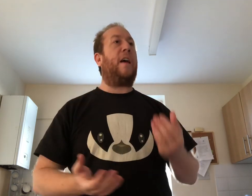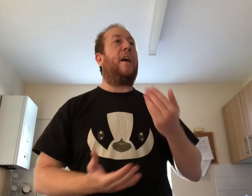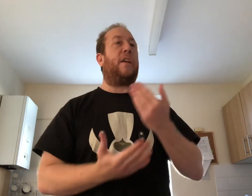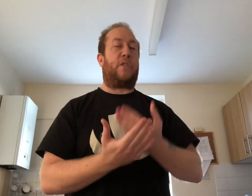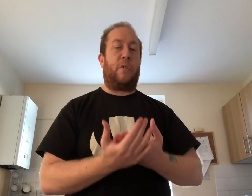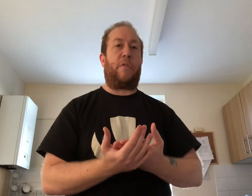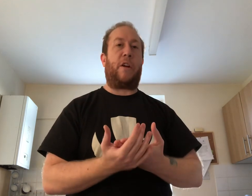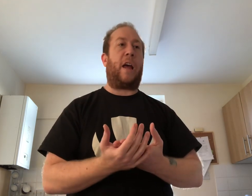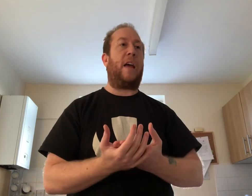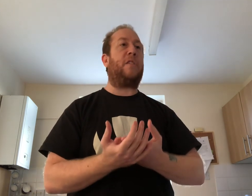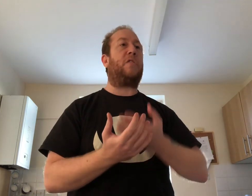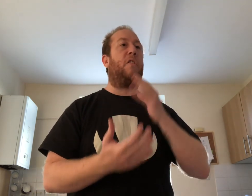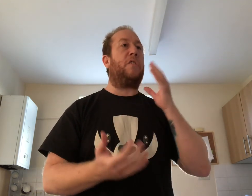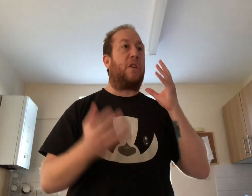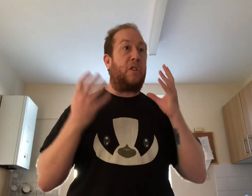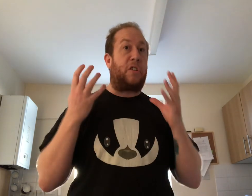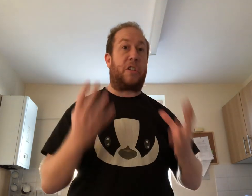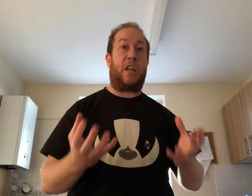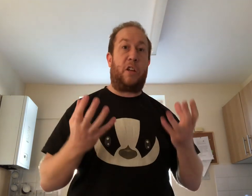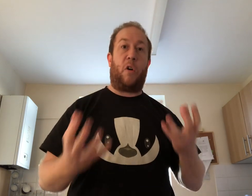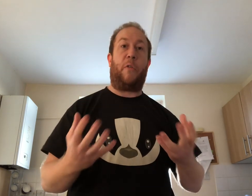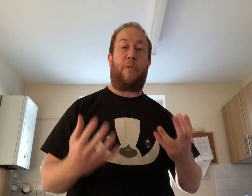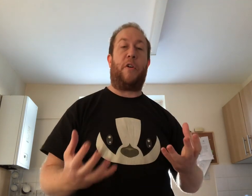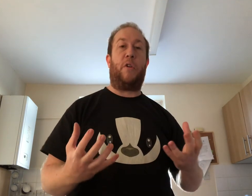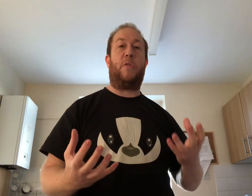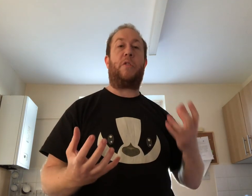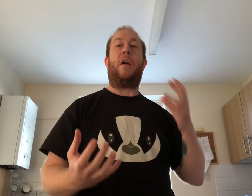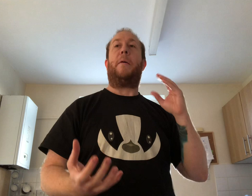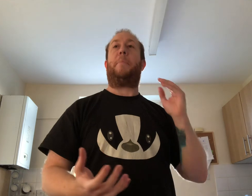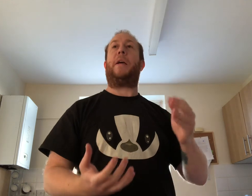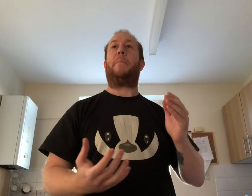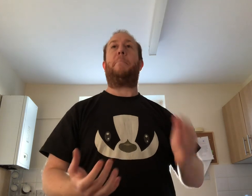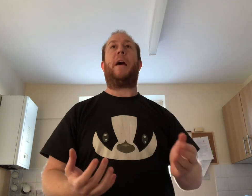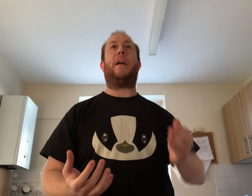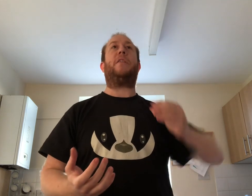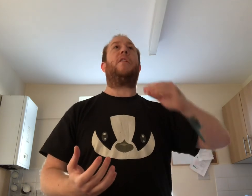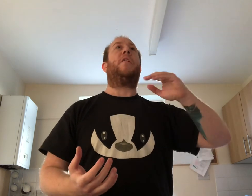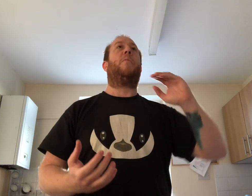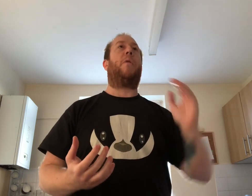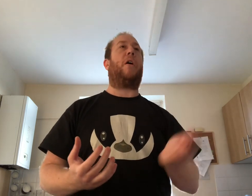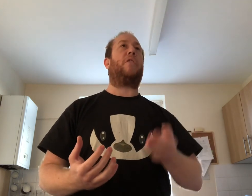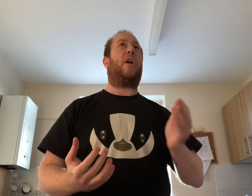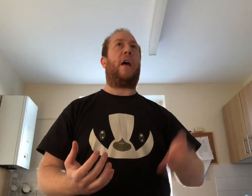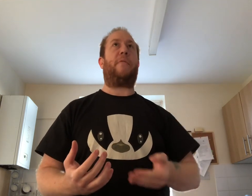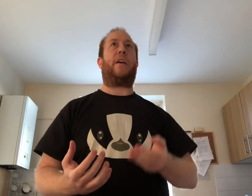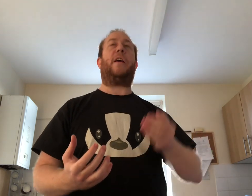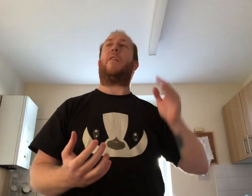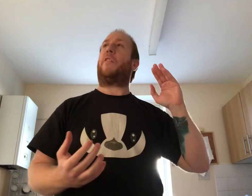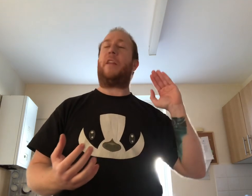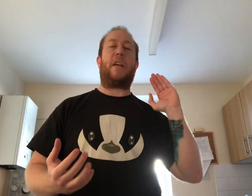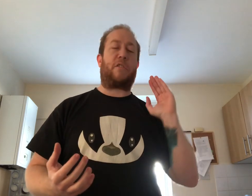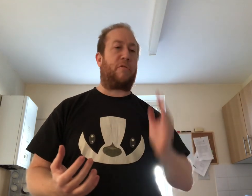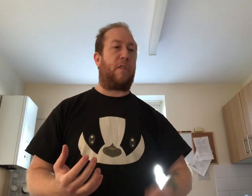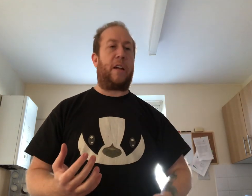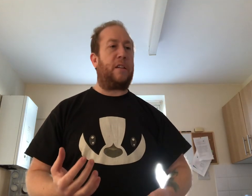it's all very hands-on you can see your food being made while you're having it and I think that's great